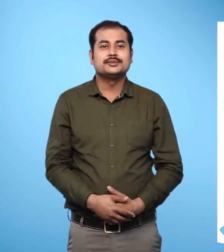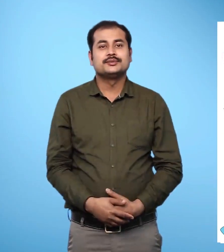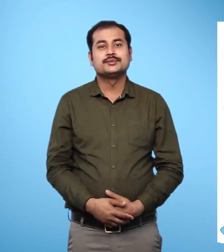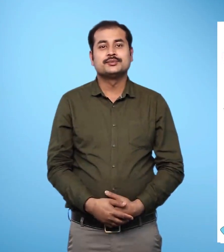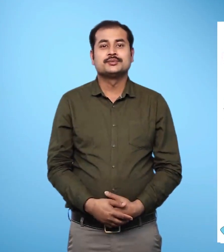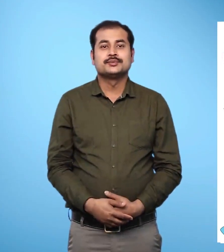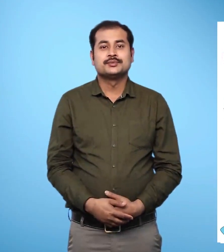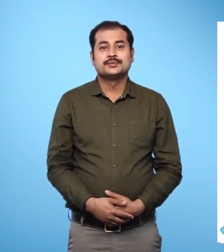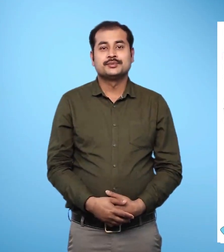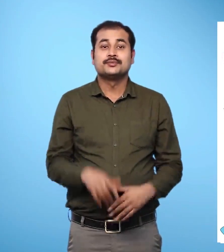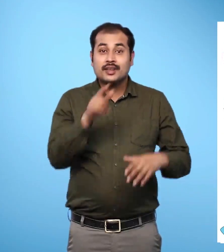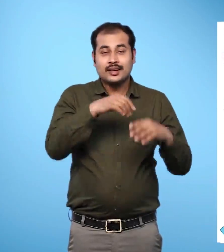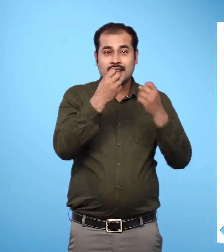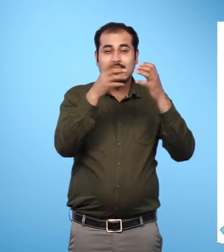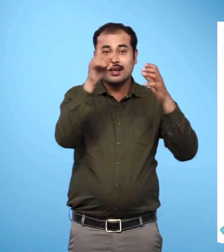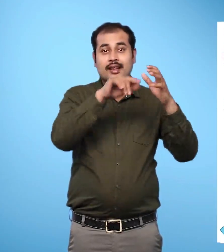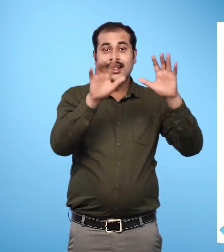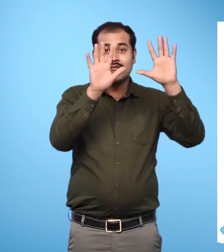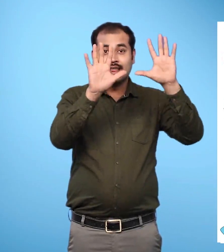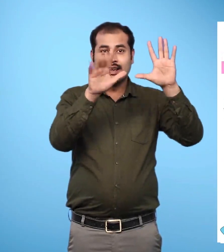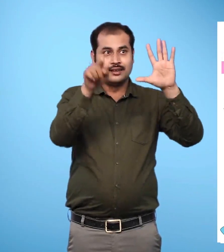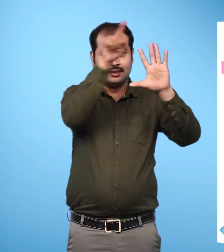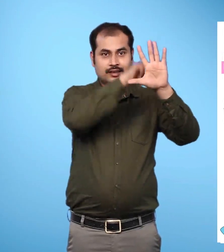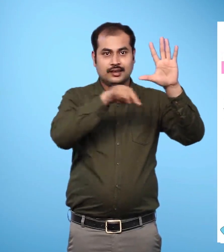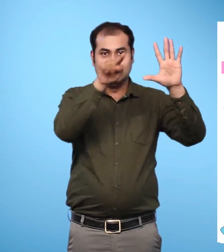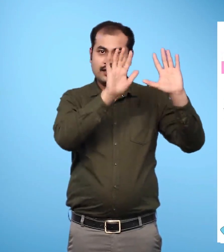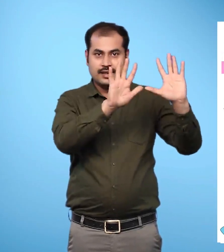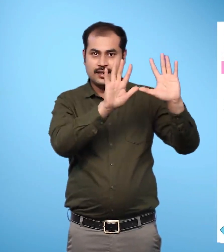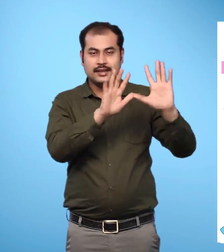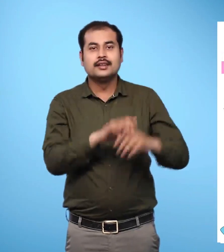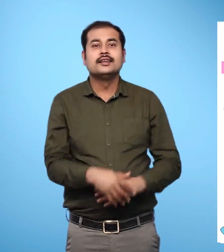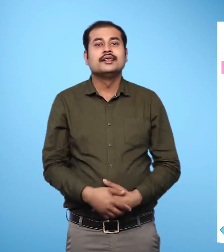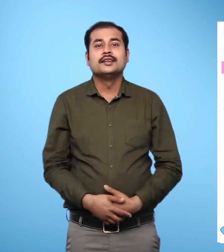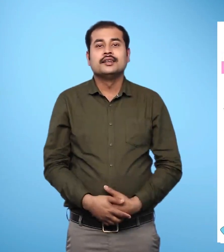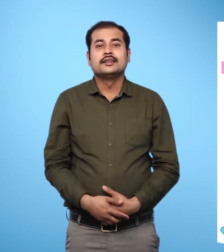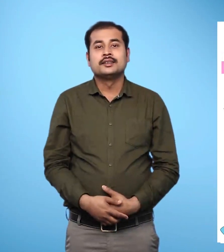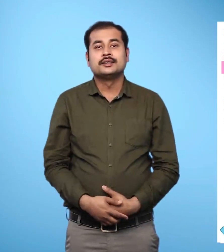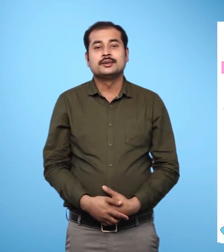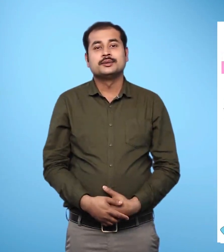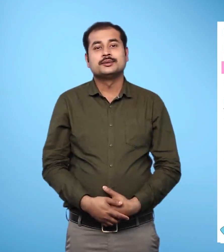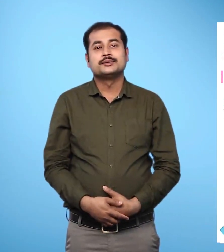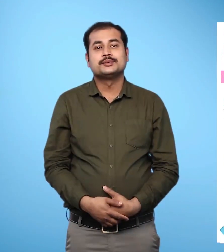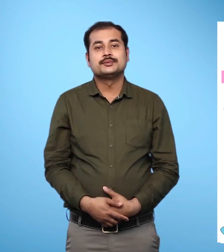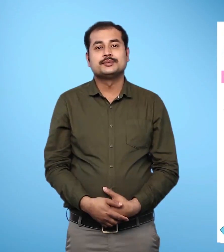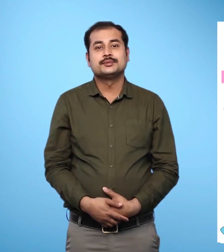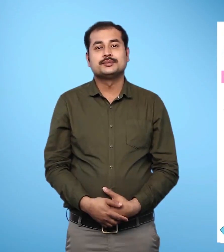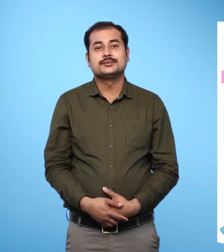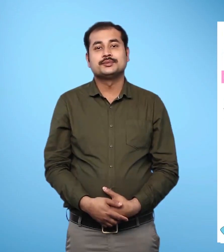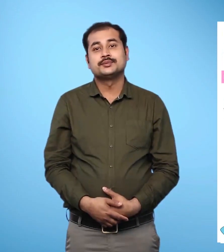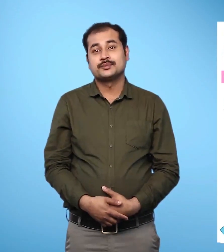10 ice cream cones have been grouped together by drawing a line around them. 3